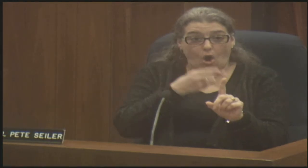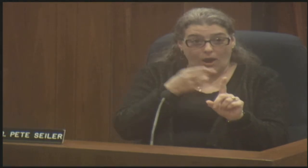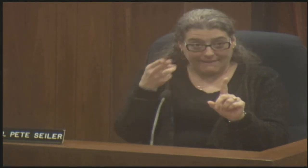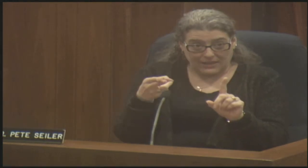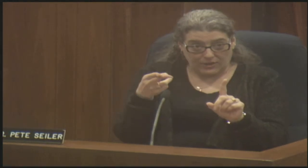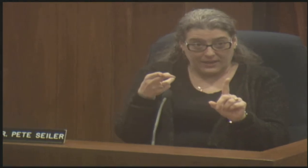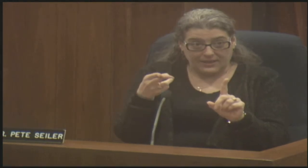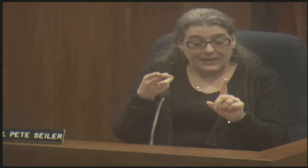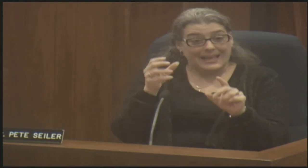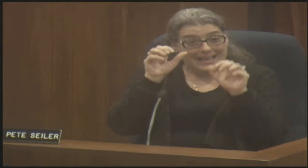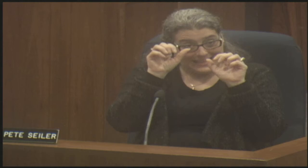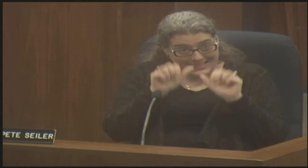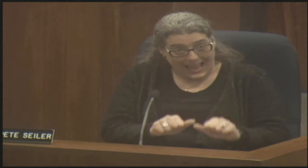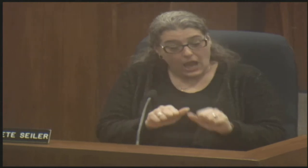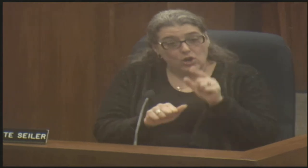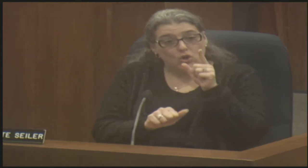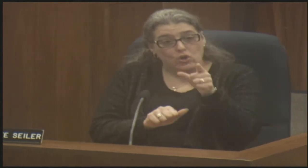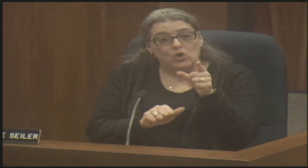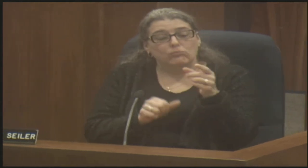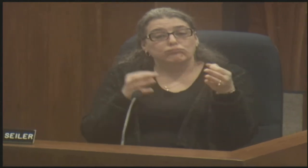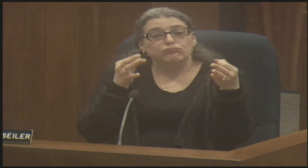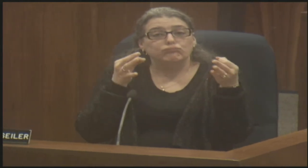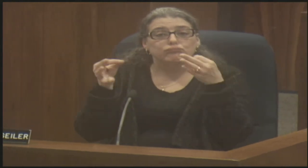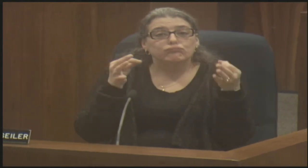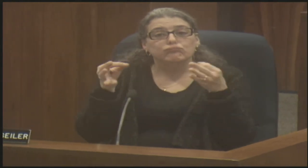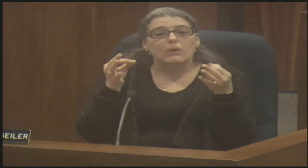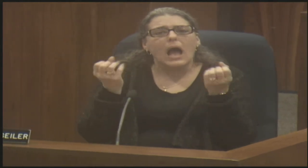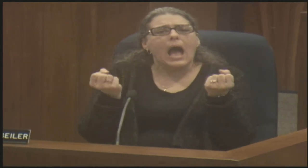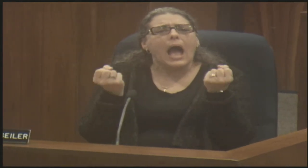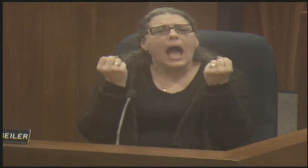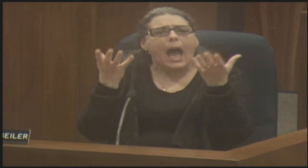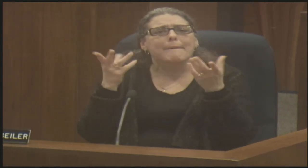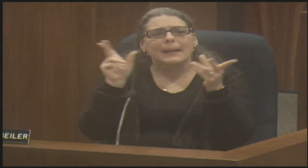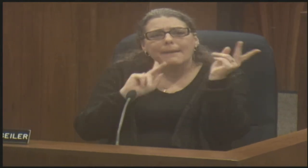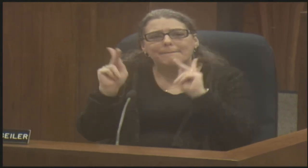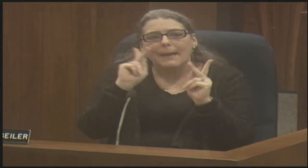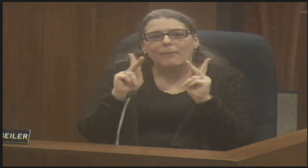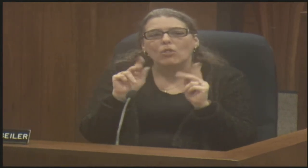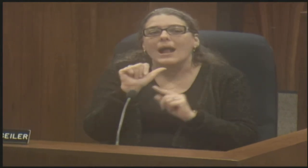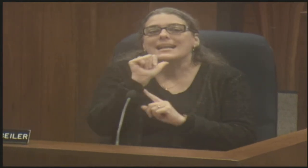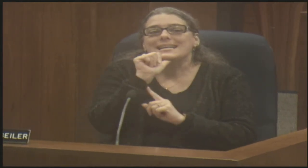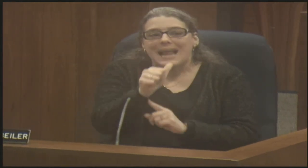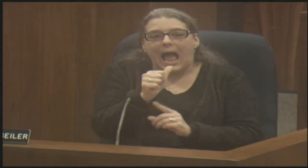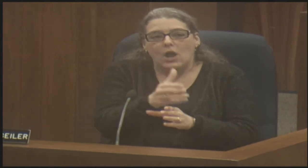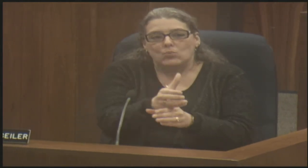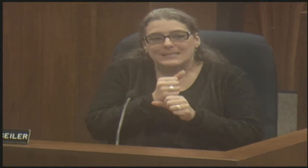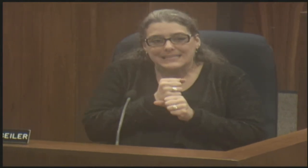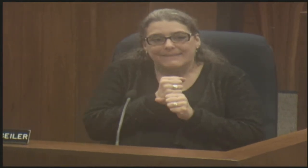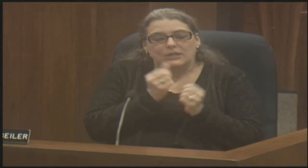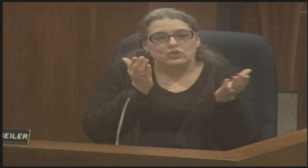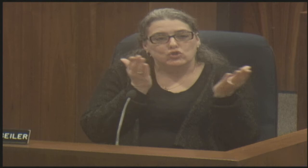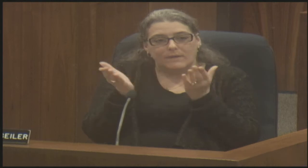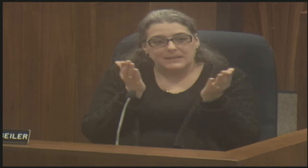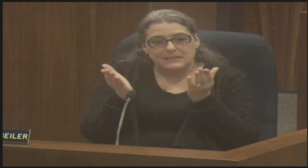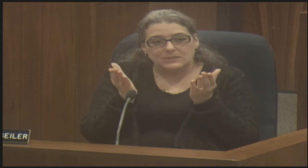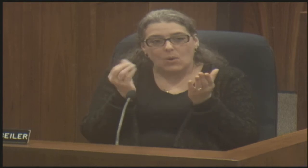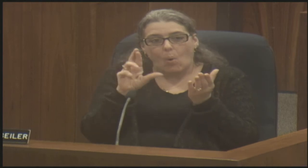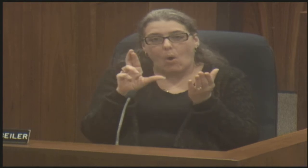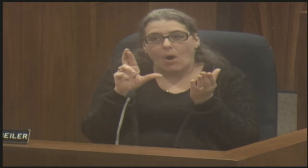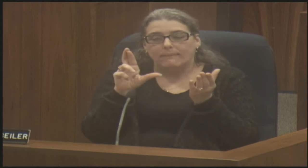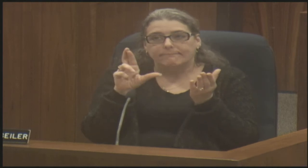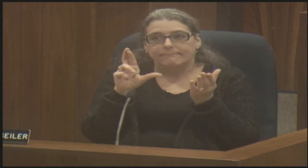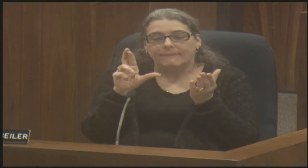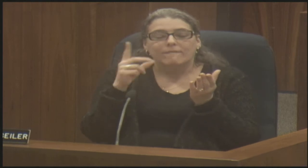can you speak to how many folks are not receiving services or, or how many therapists might be needed in order that,